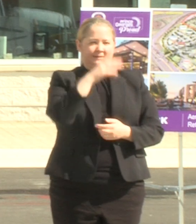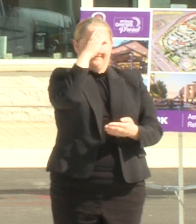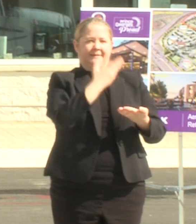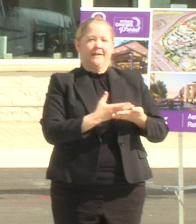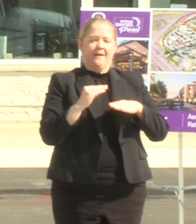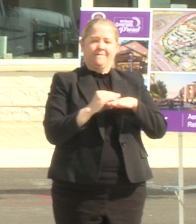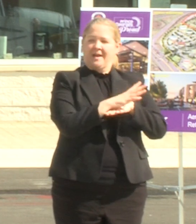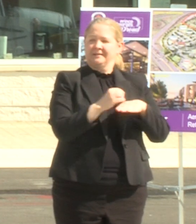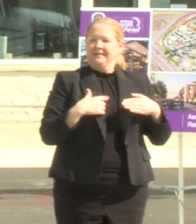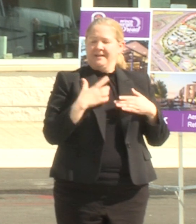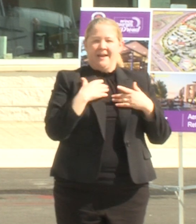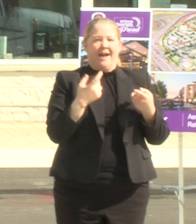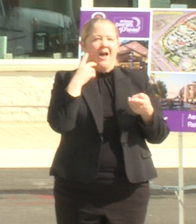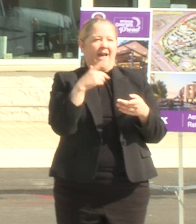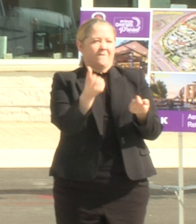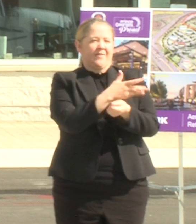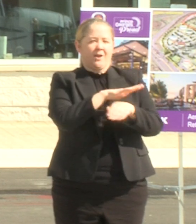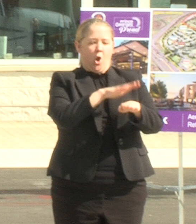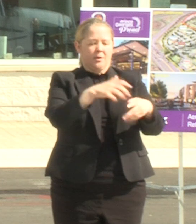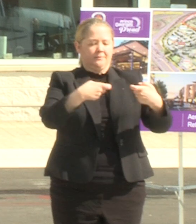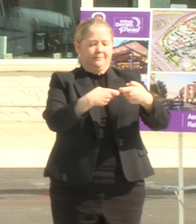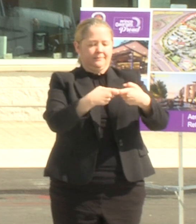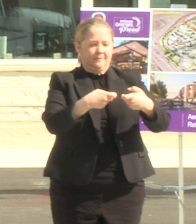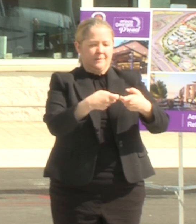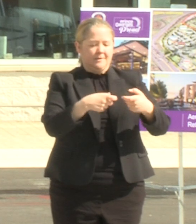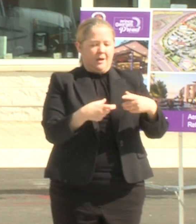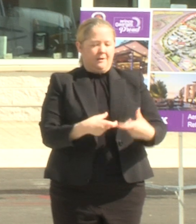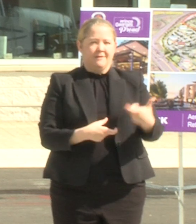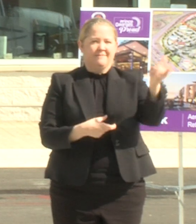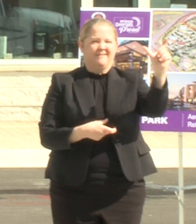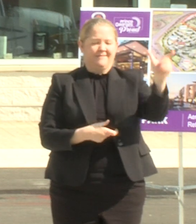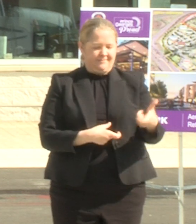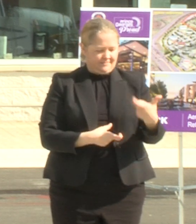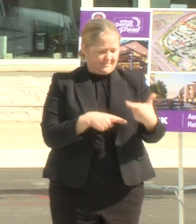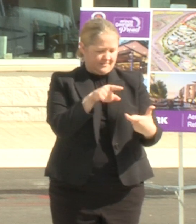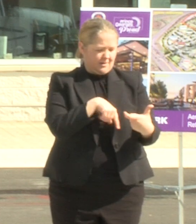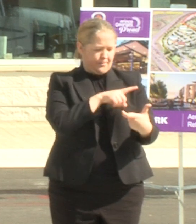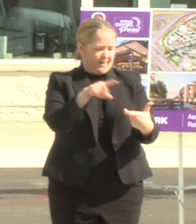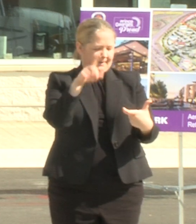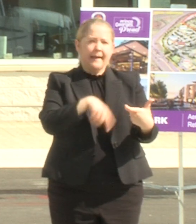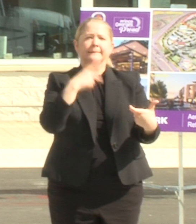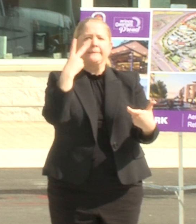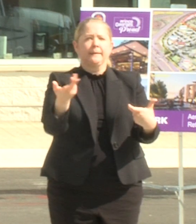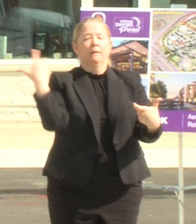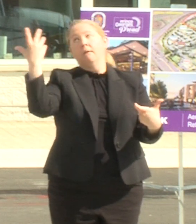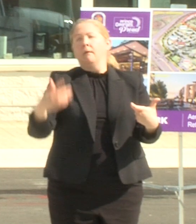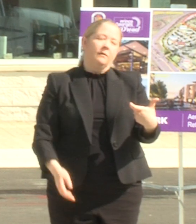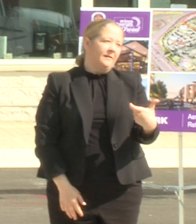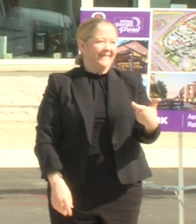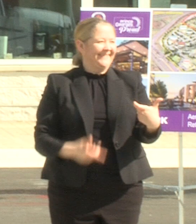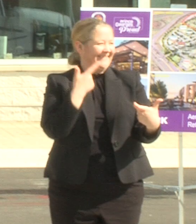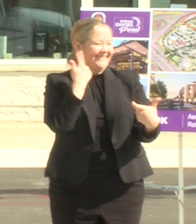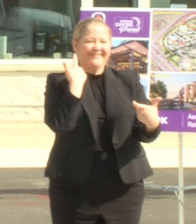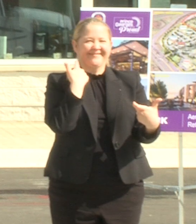and didn't realize i can't see the daggone pad outside so i i should have followed suit and gone old school um